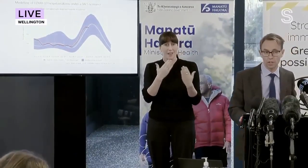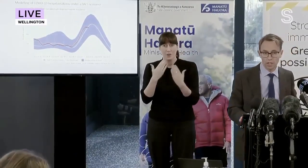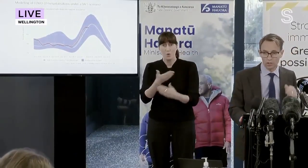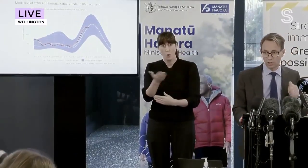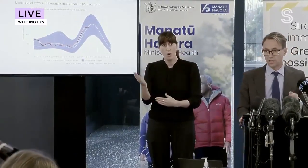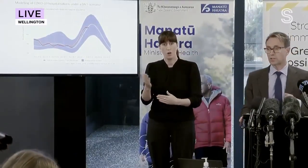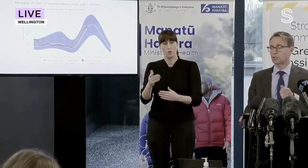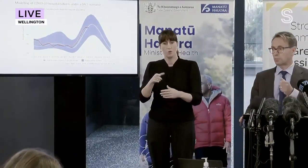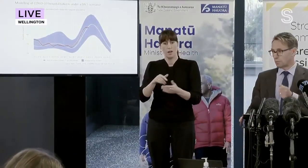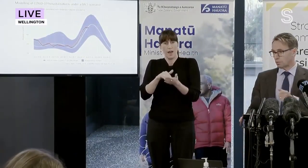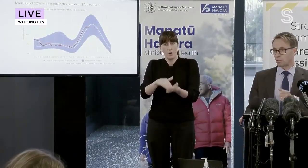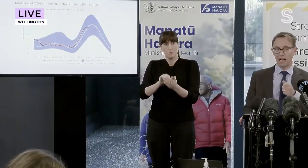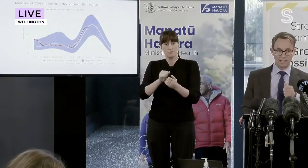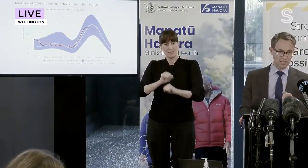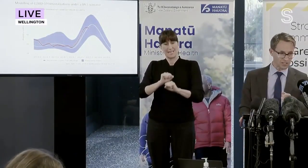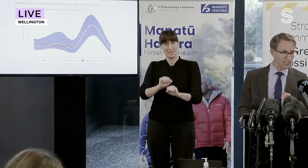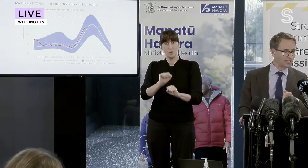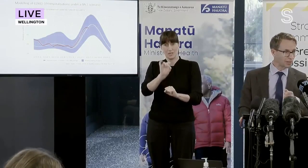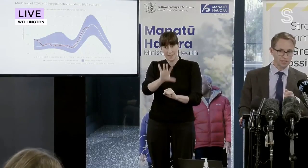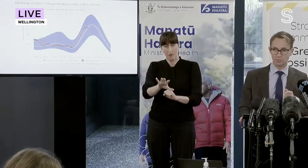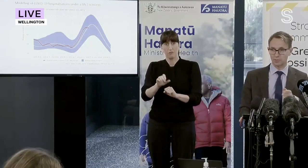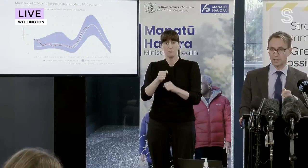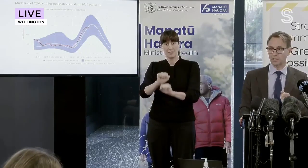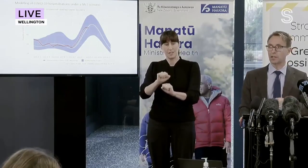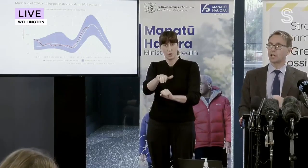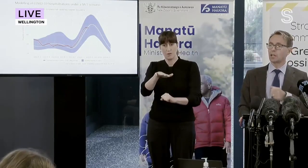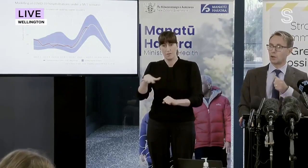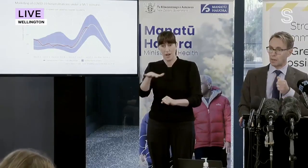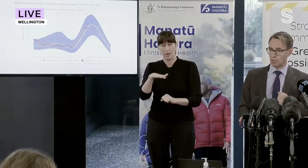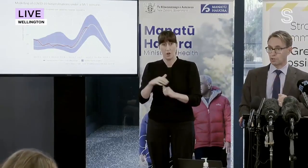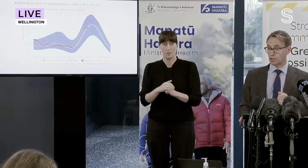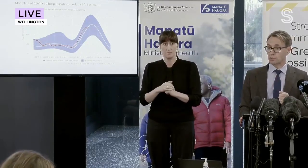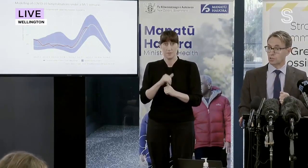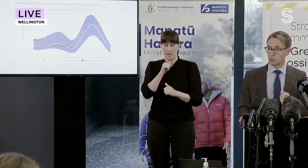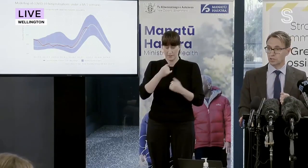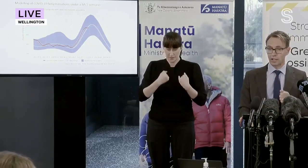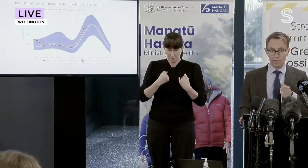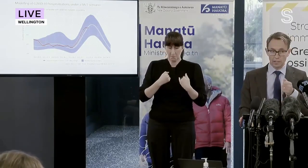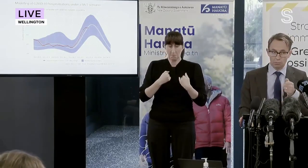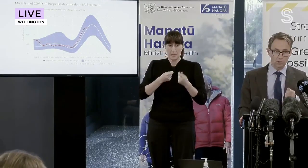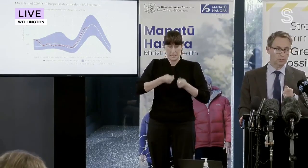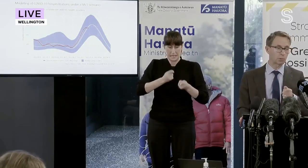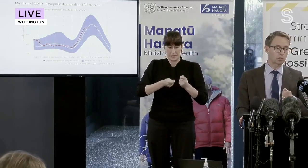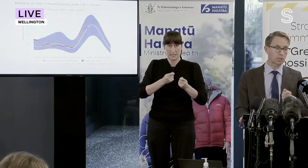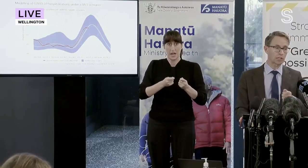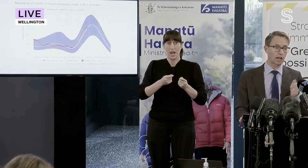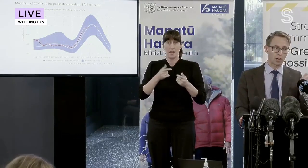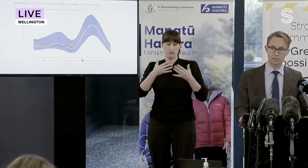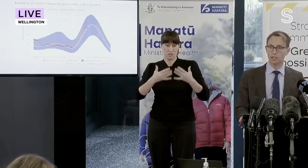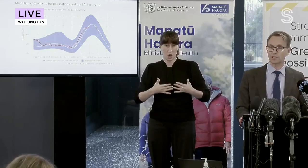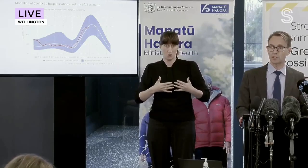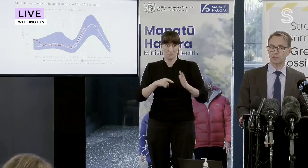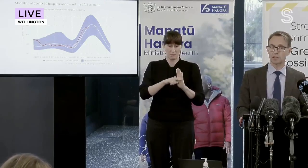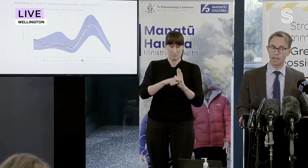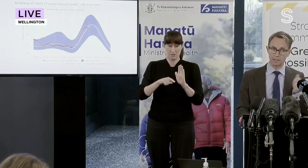whānau, not least the people who are testing when they're symptomatic, who are uploading their results, and then, most importantly, are